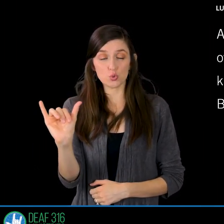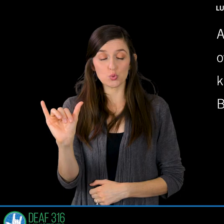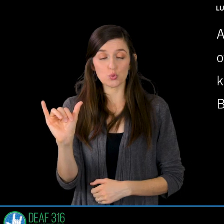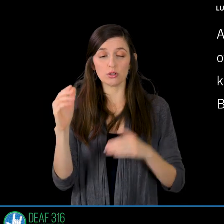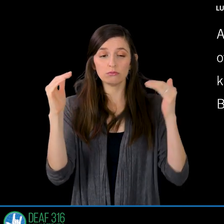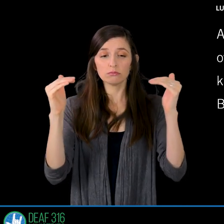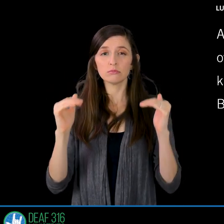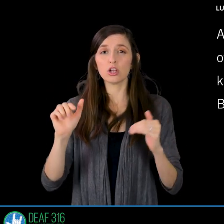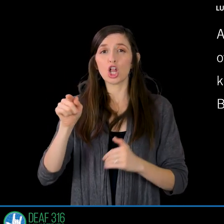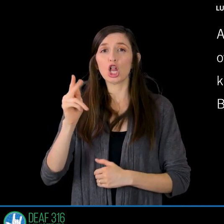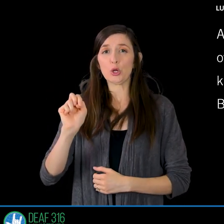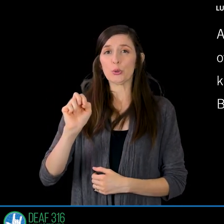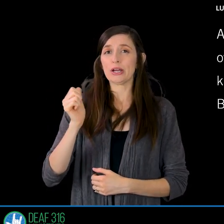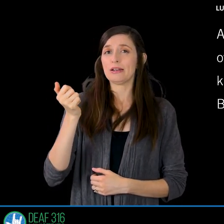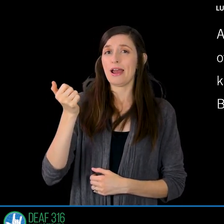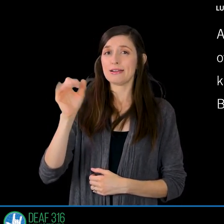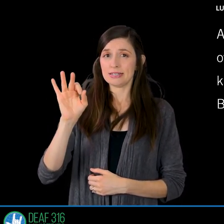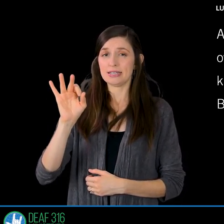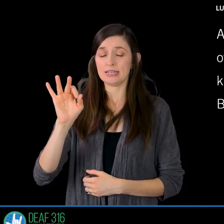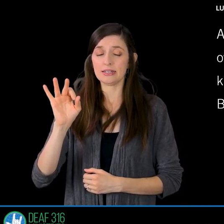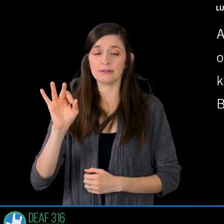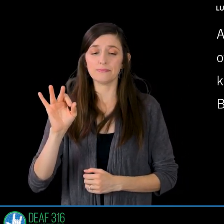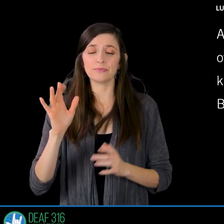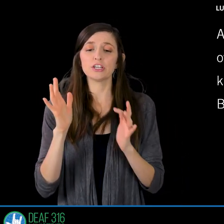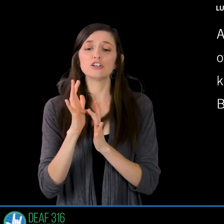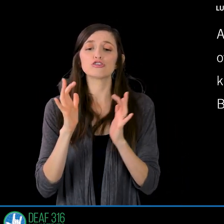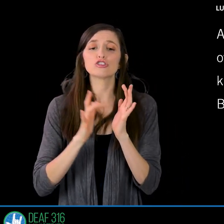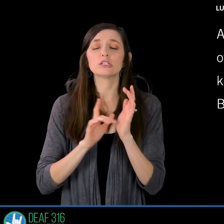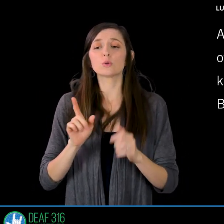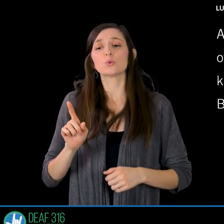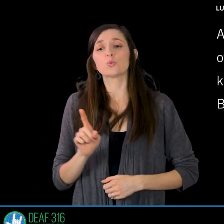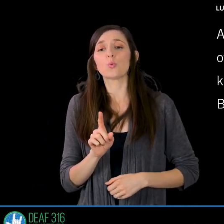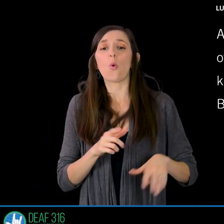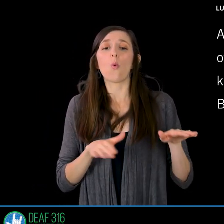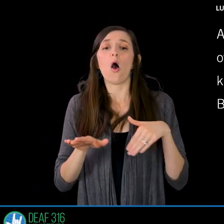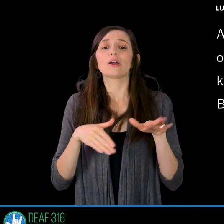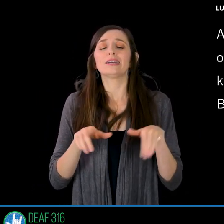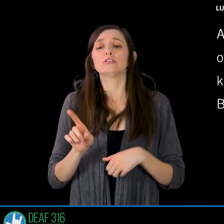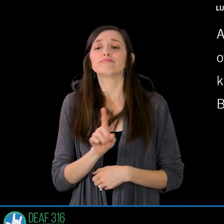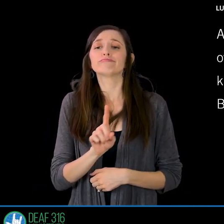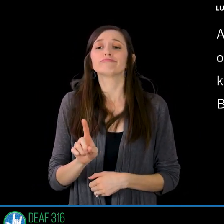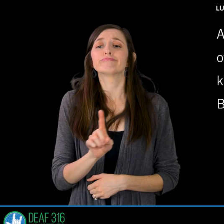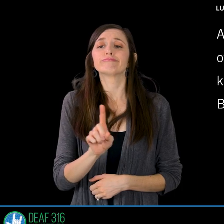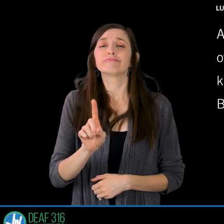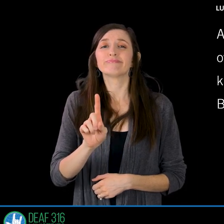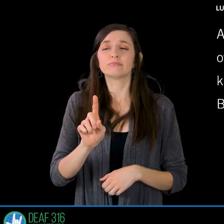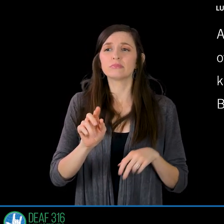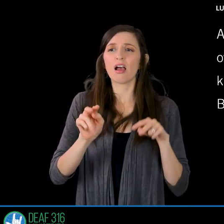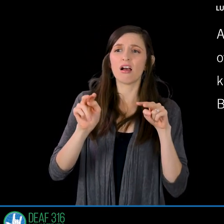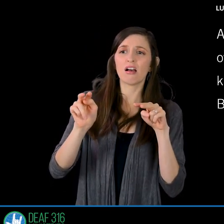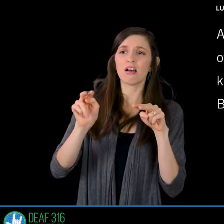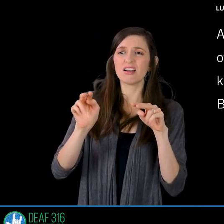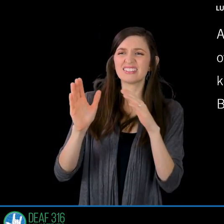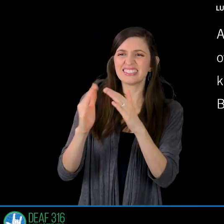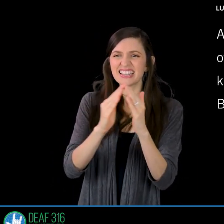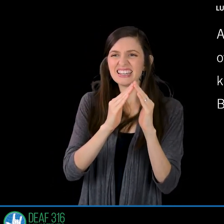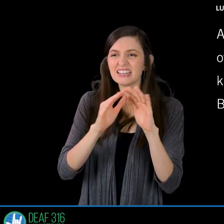Luke 19 and when he drew near and saw the city he wept over it